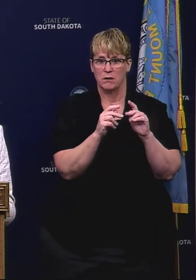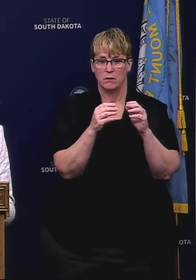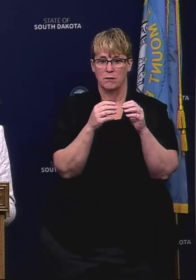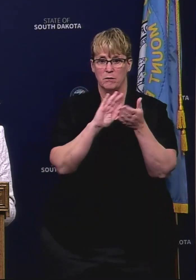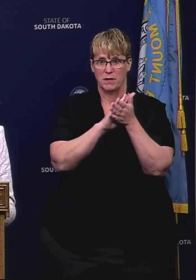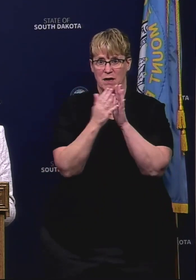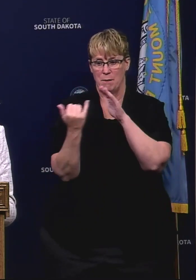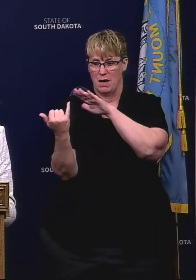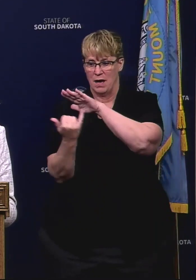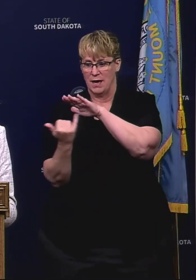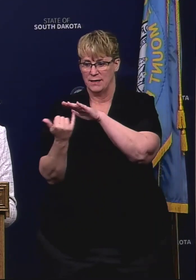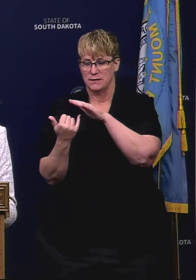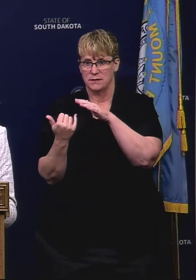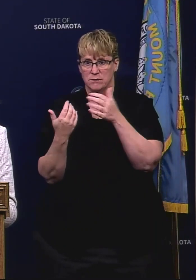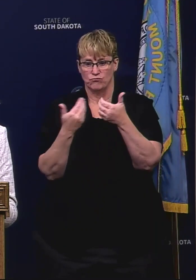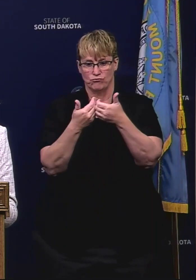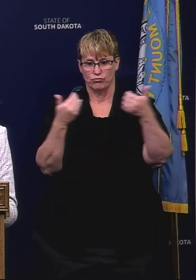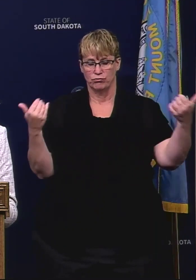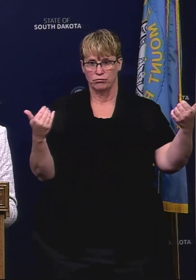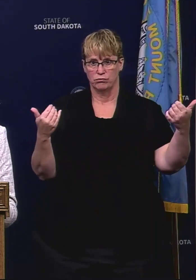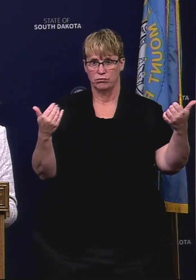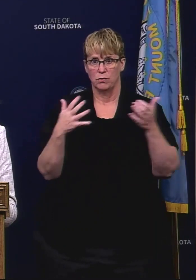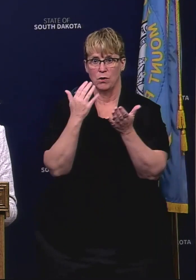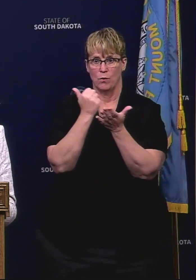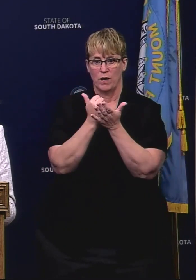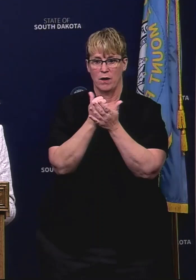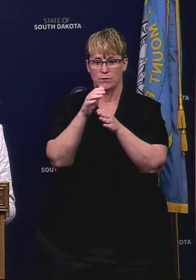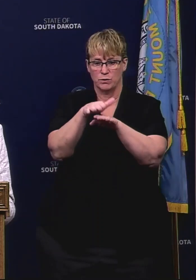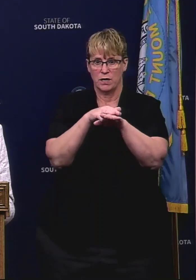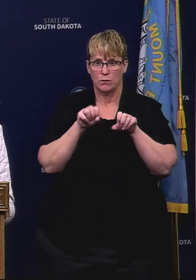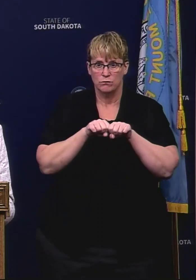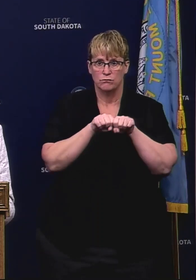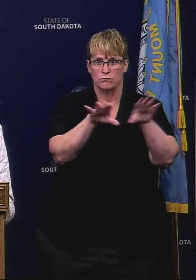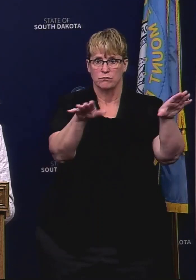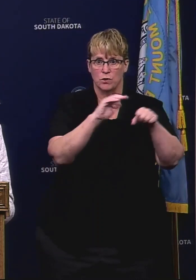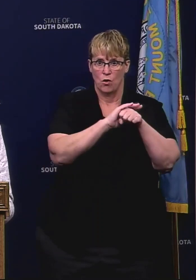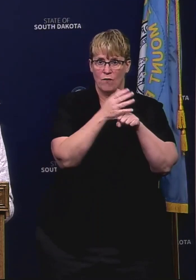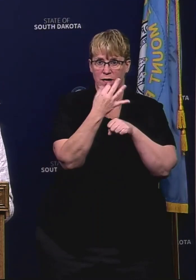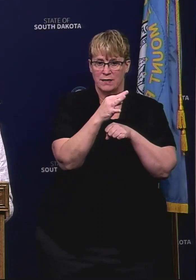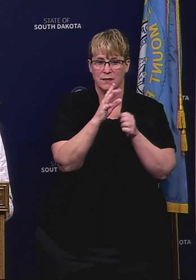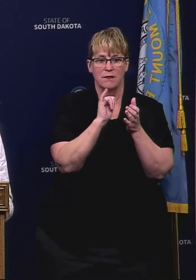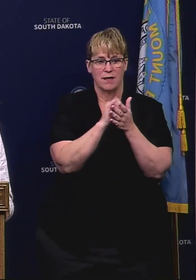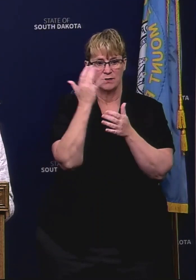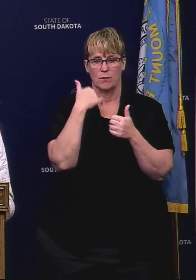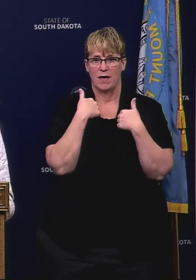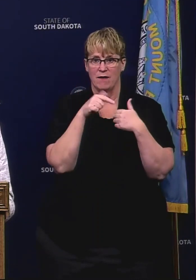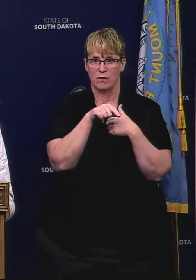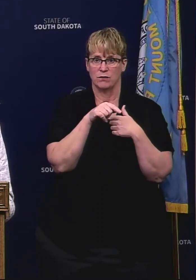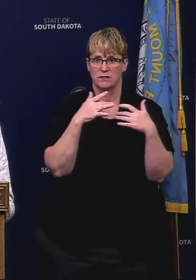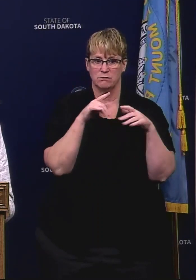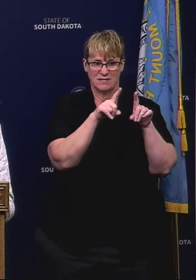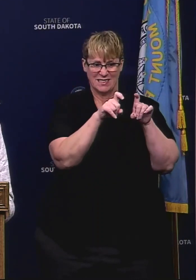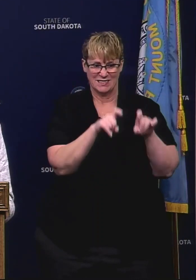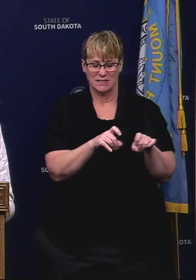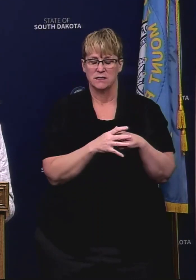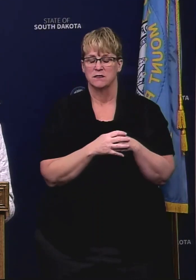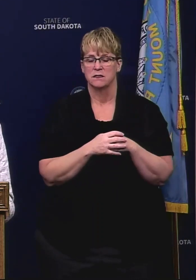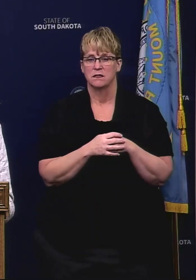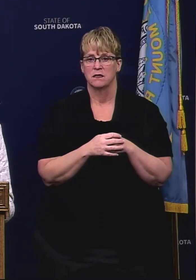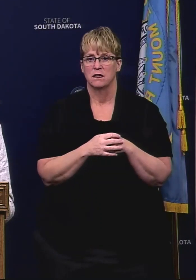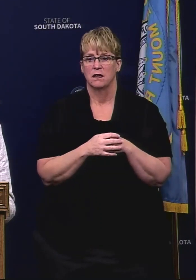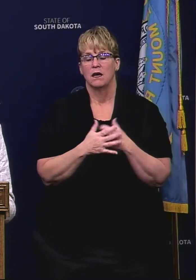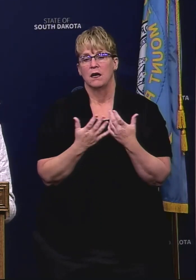and stay away from other people we help slow down that spread of the disease so that's why we do these kinds of events. Again testing